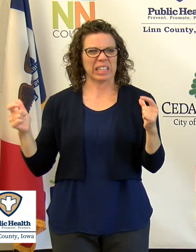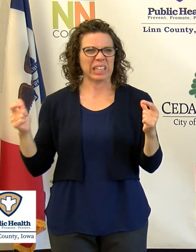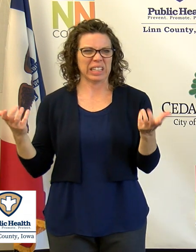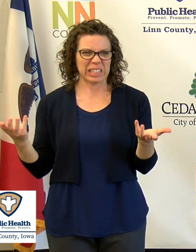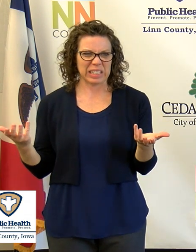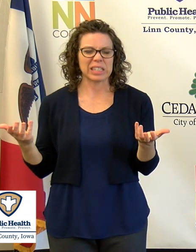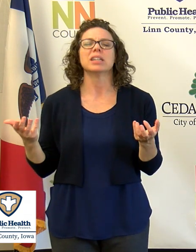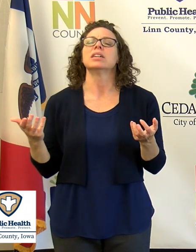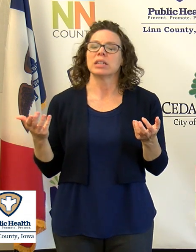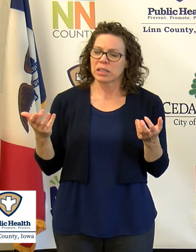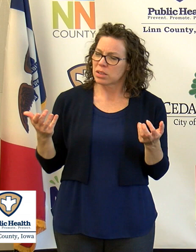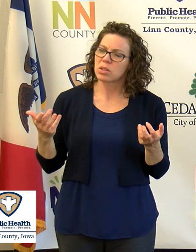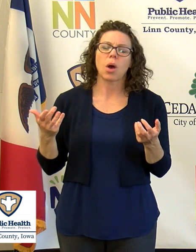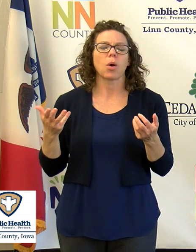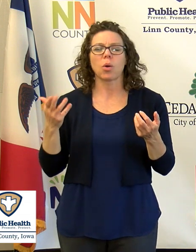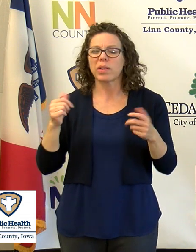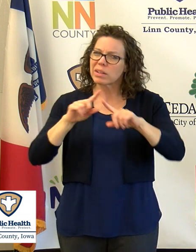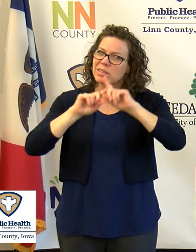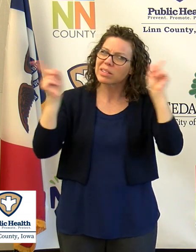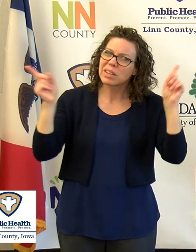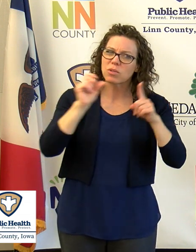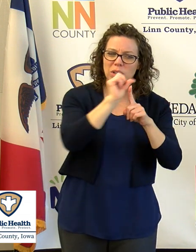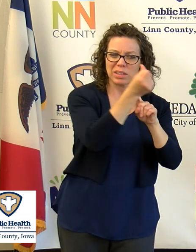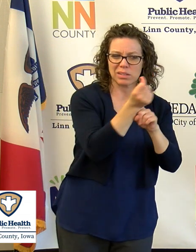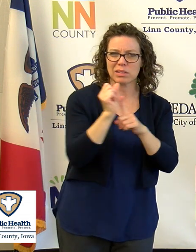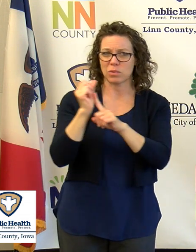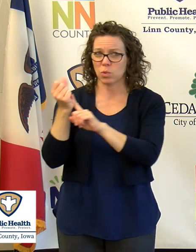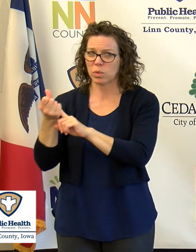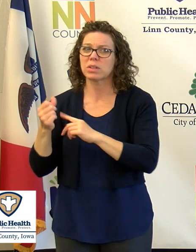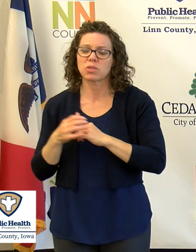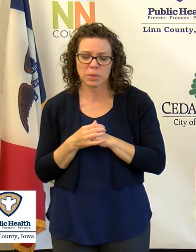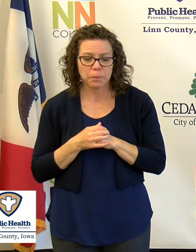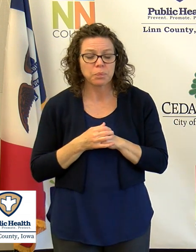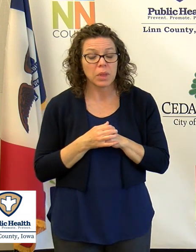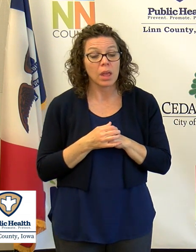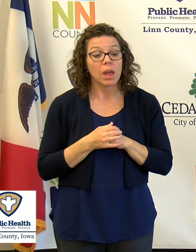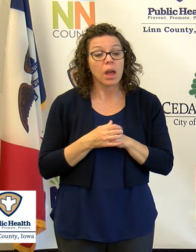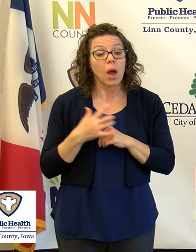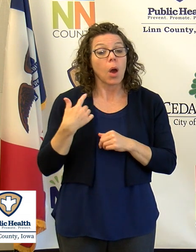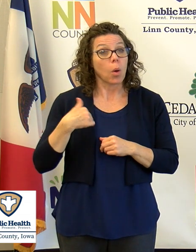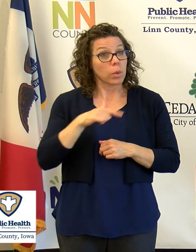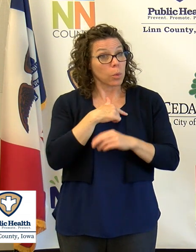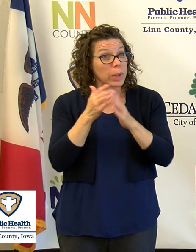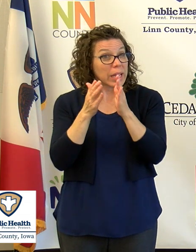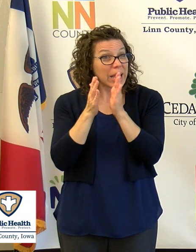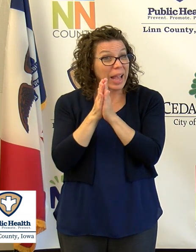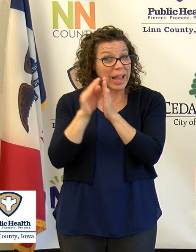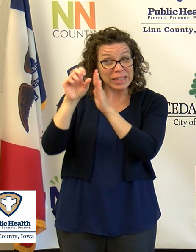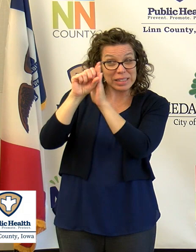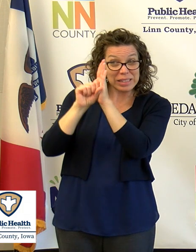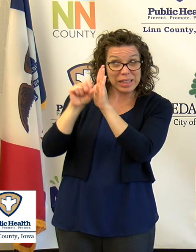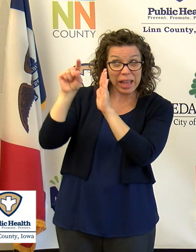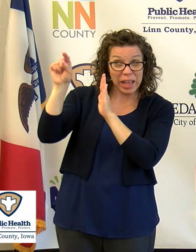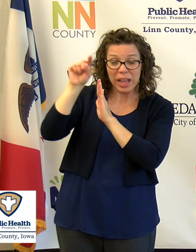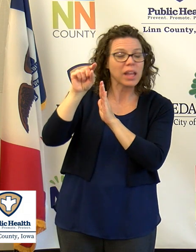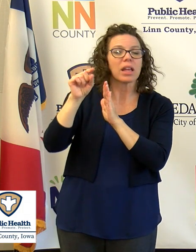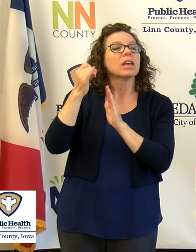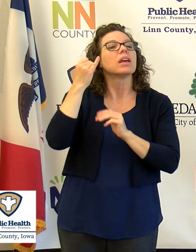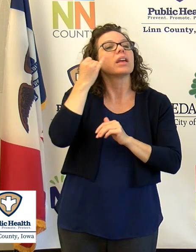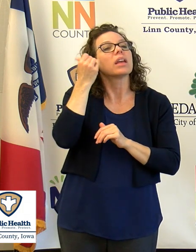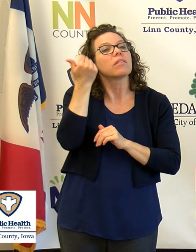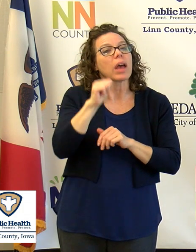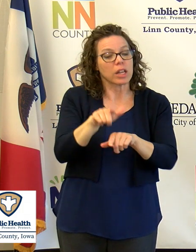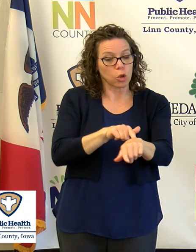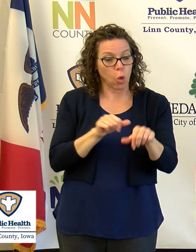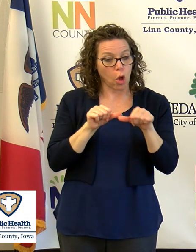nature as Linn County does to address those issues. So what we are asking is that for long-term care facilities, if they